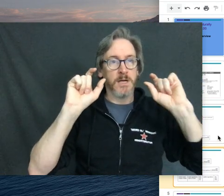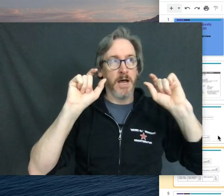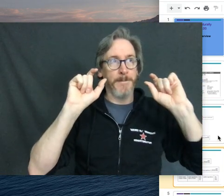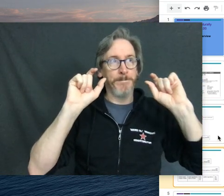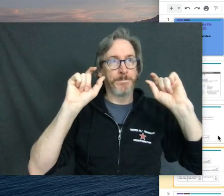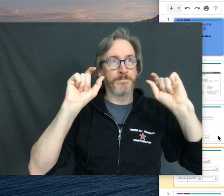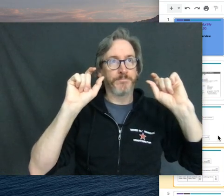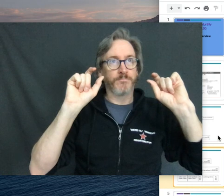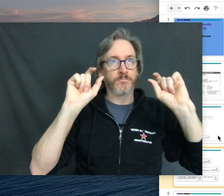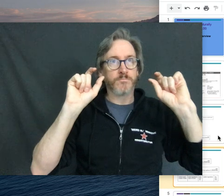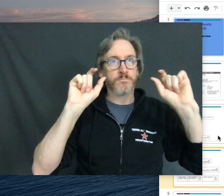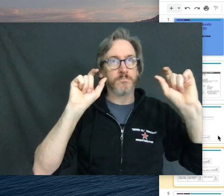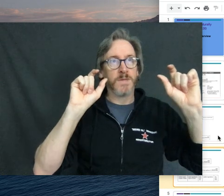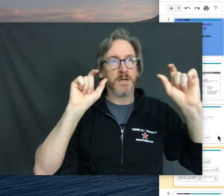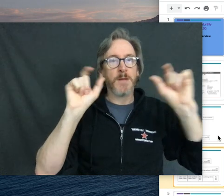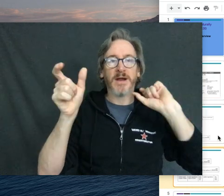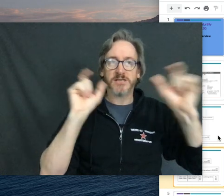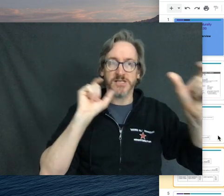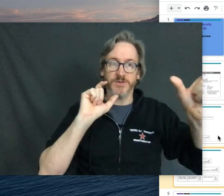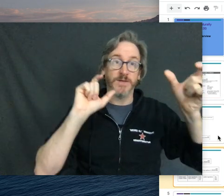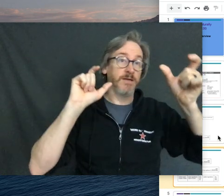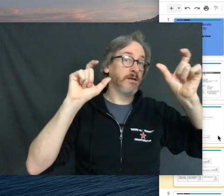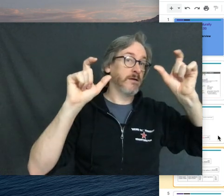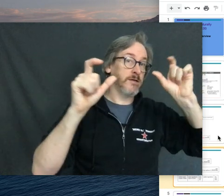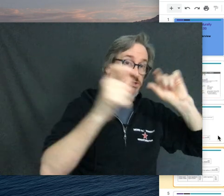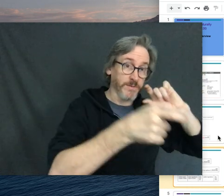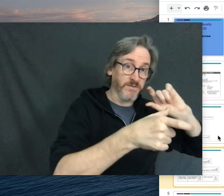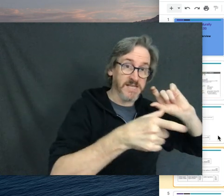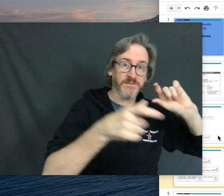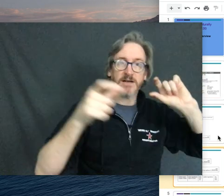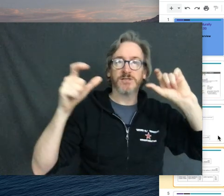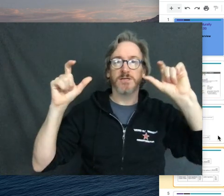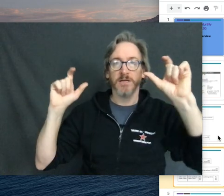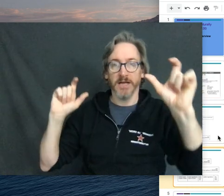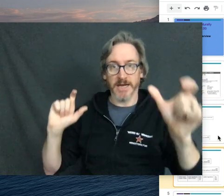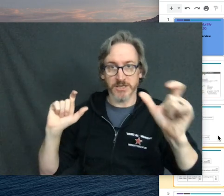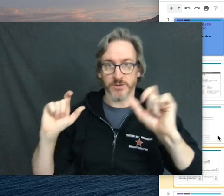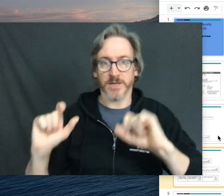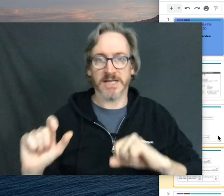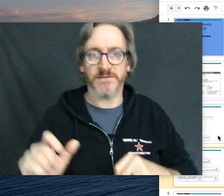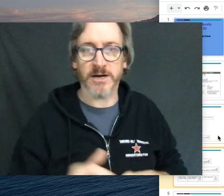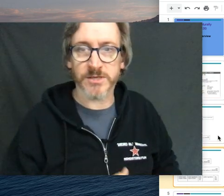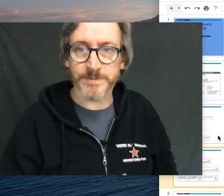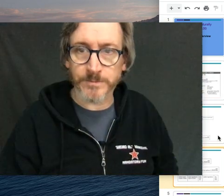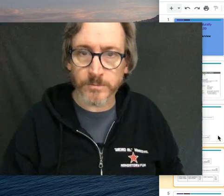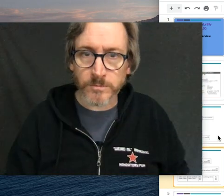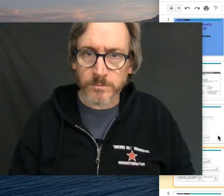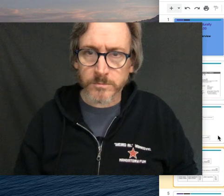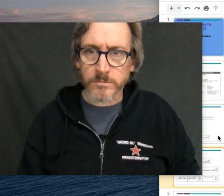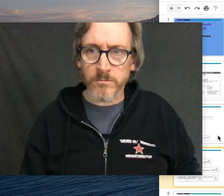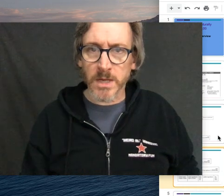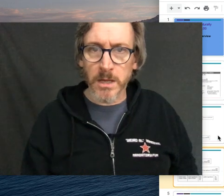comparisons between descriptive classifiers and instrument classifiers.